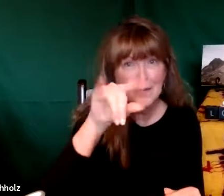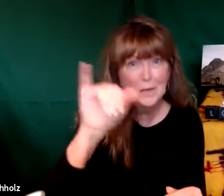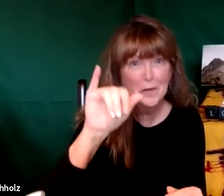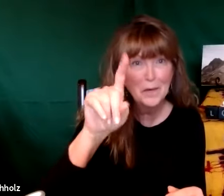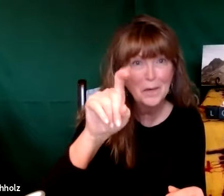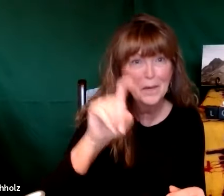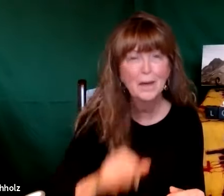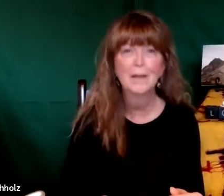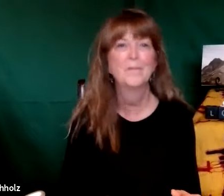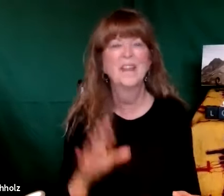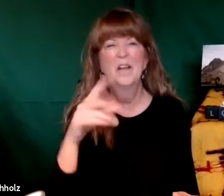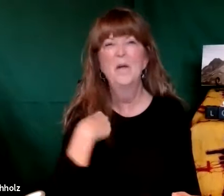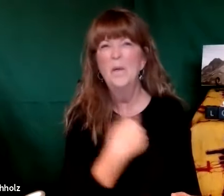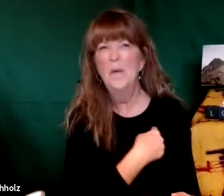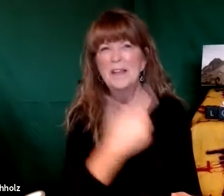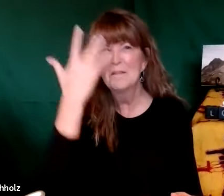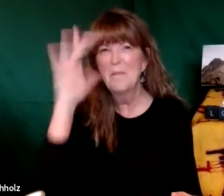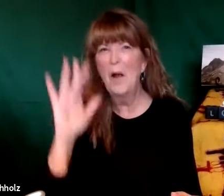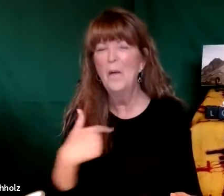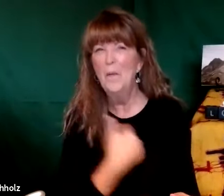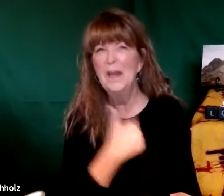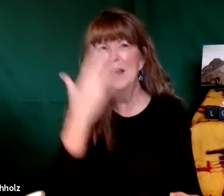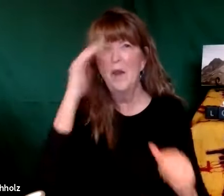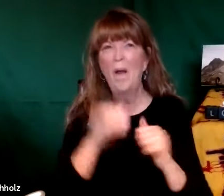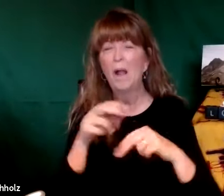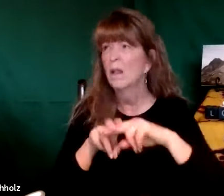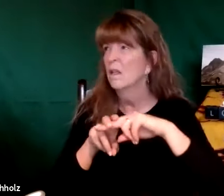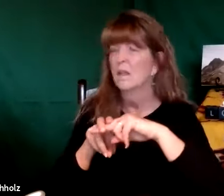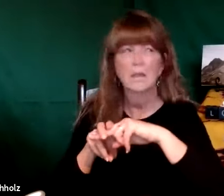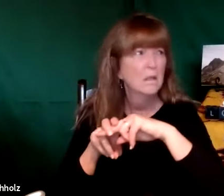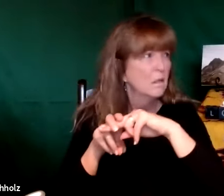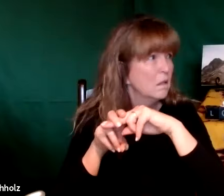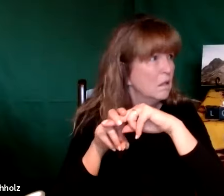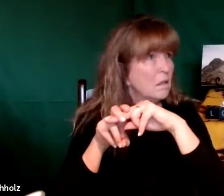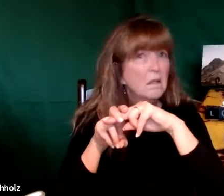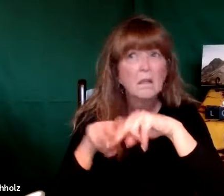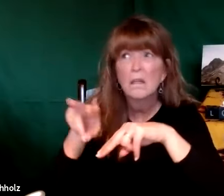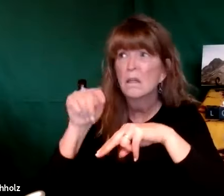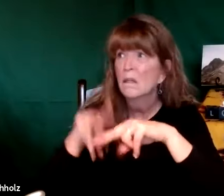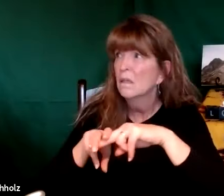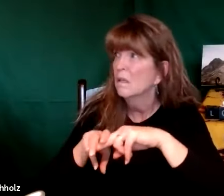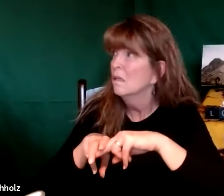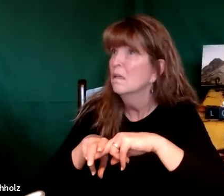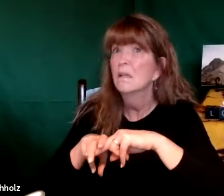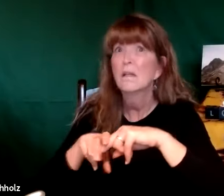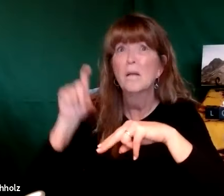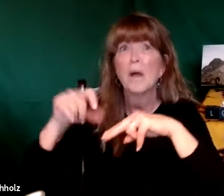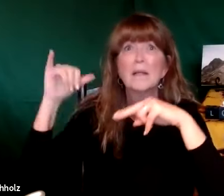you know I thought that I'd already maxed out my busyness but I haven't I bet you've done the same thing but we're pretty smart you know when we get down time